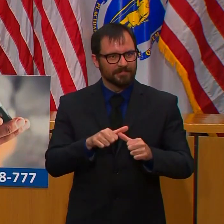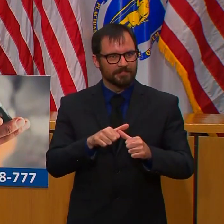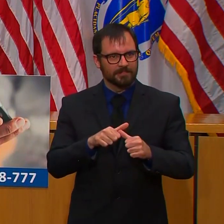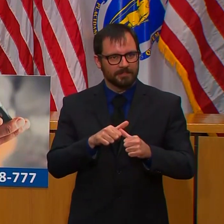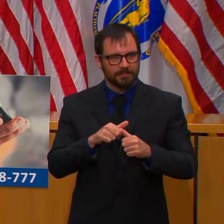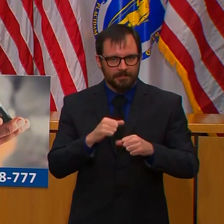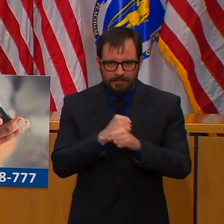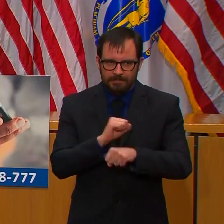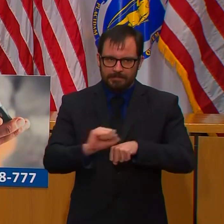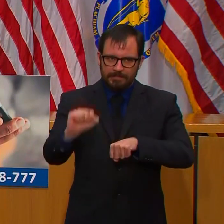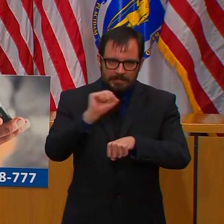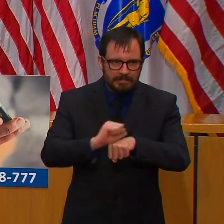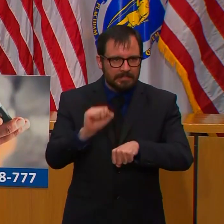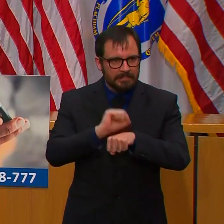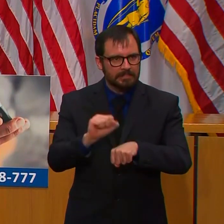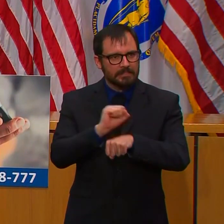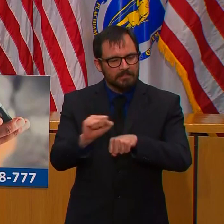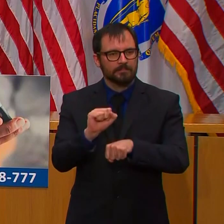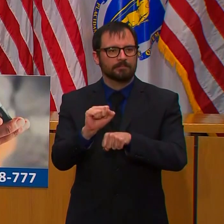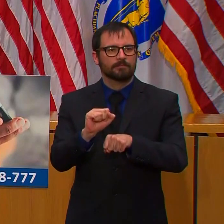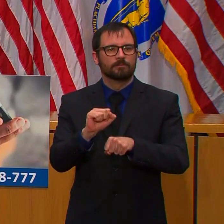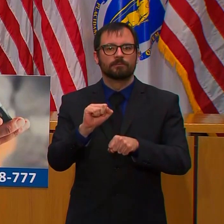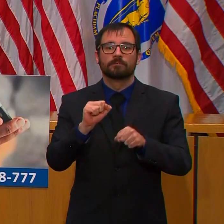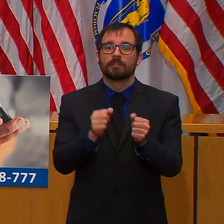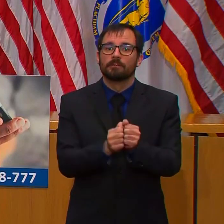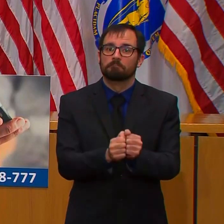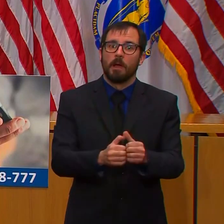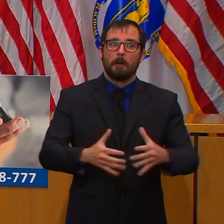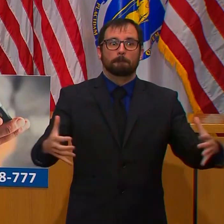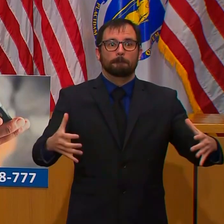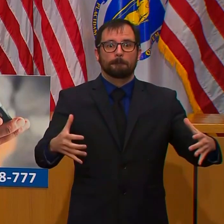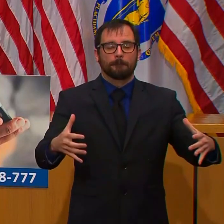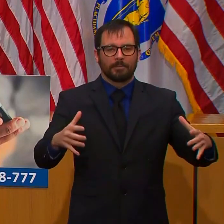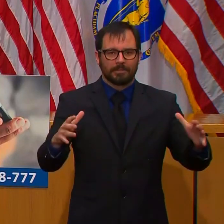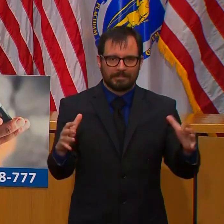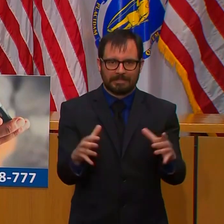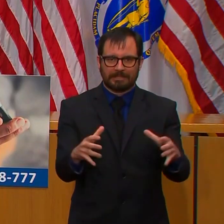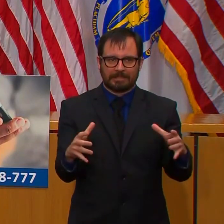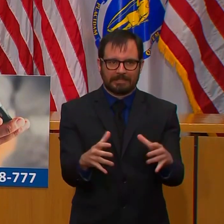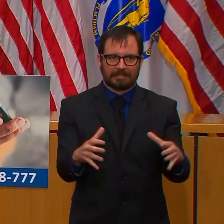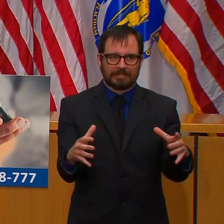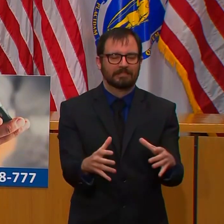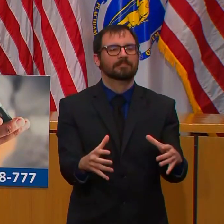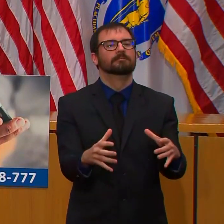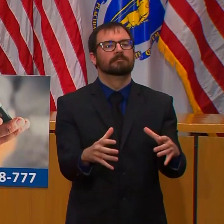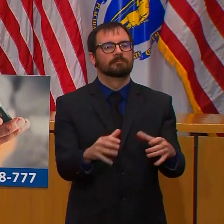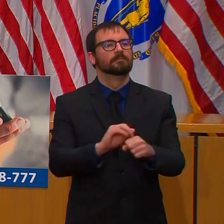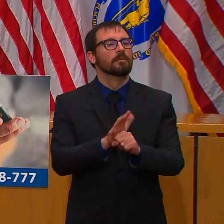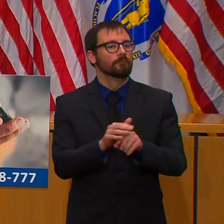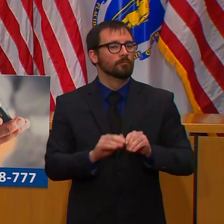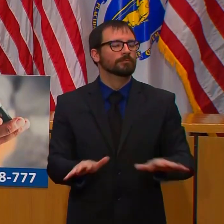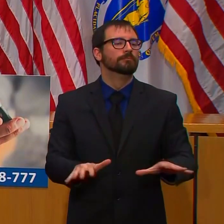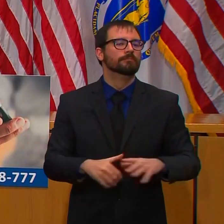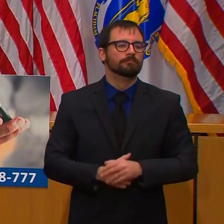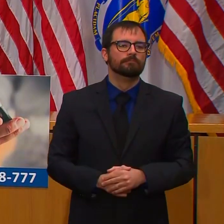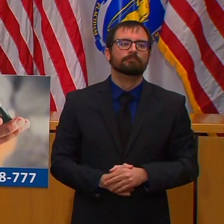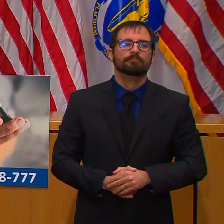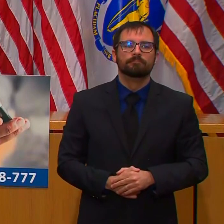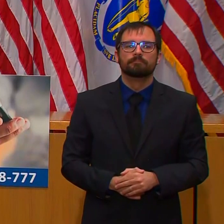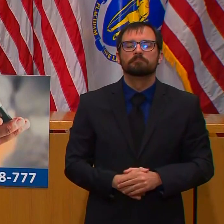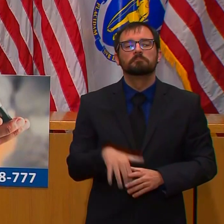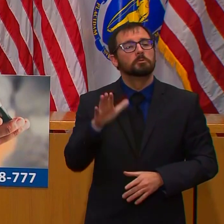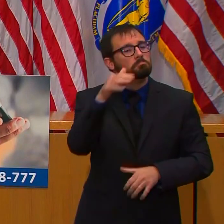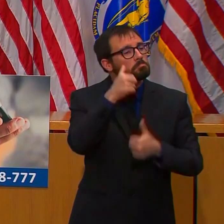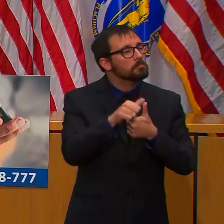About a week ago, as many of you know, I issued an emergency order requiring the closure of all non-essential businesses that was in effect until